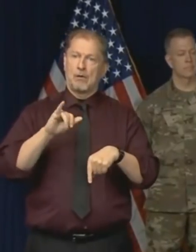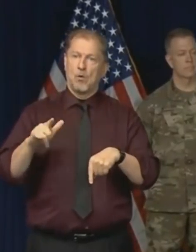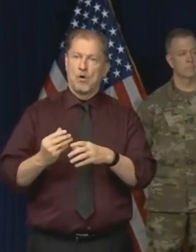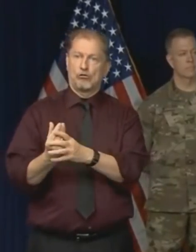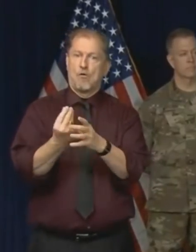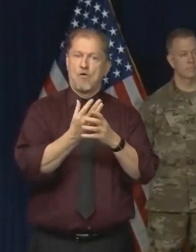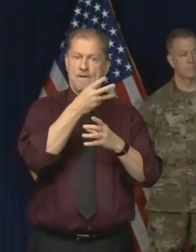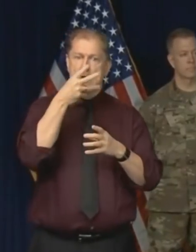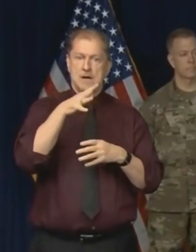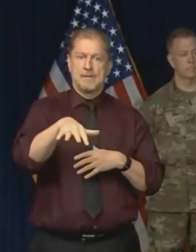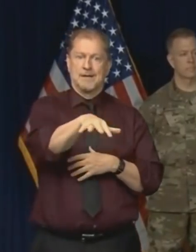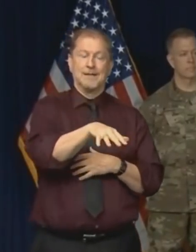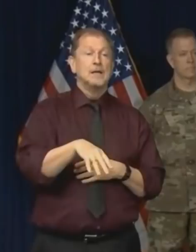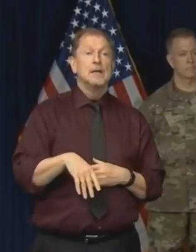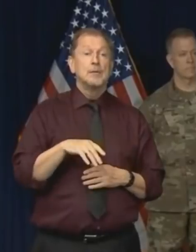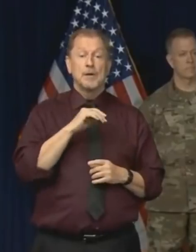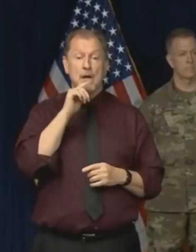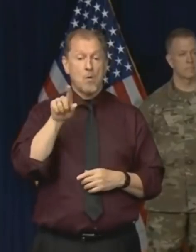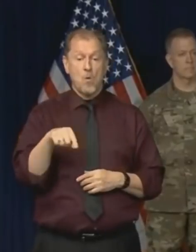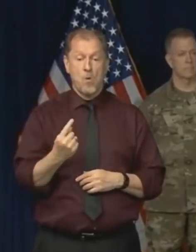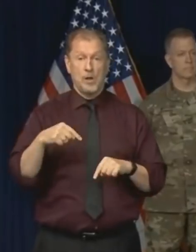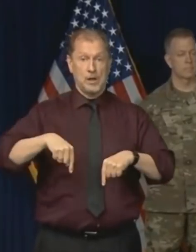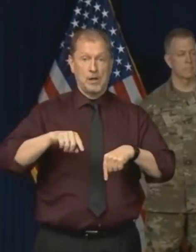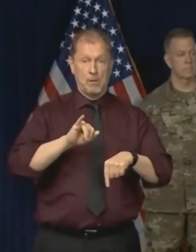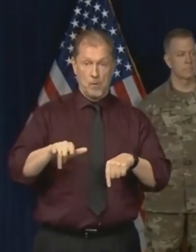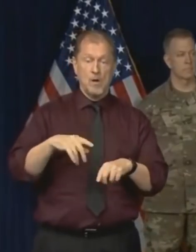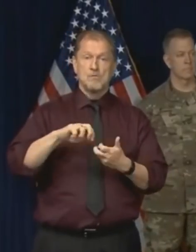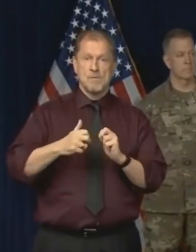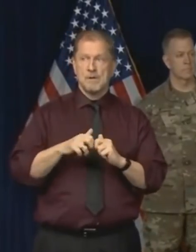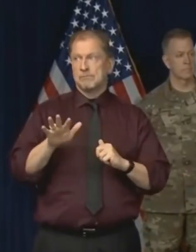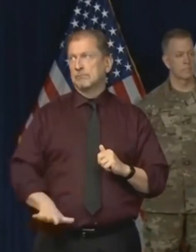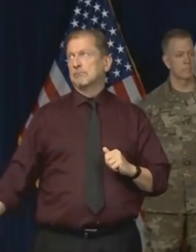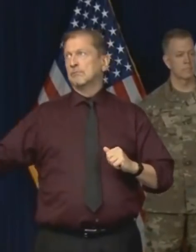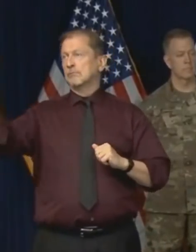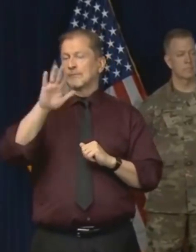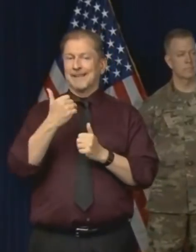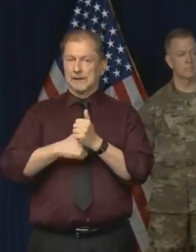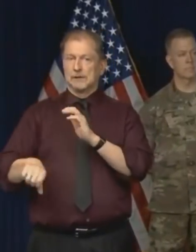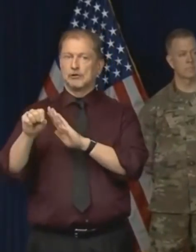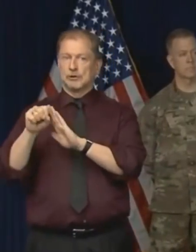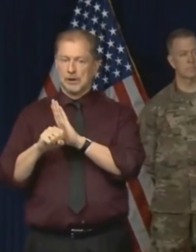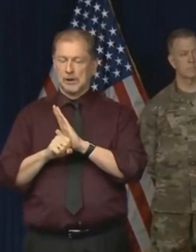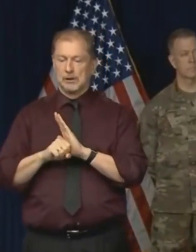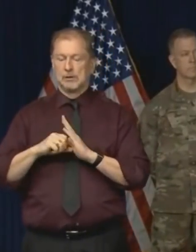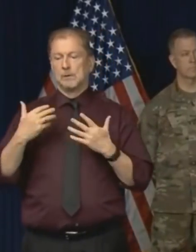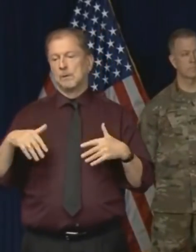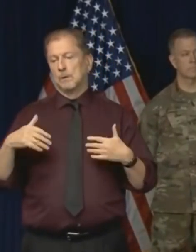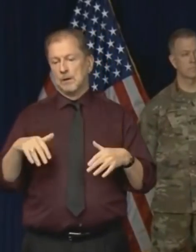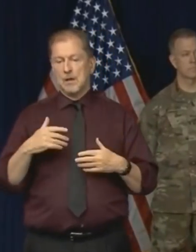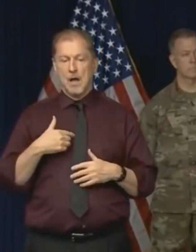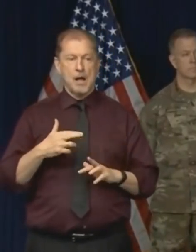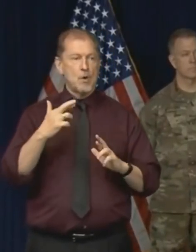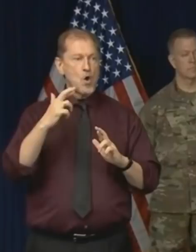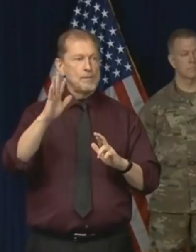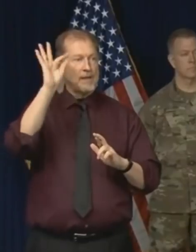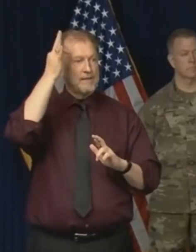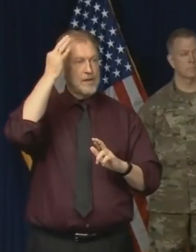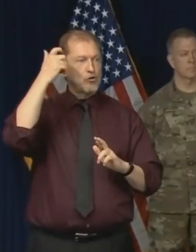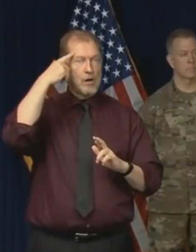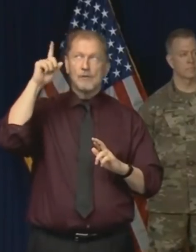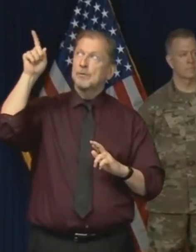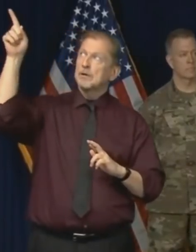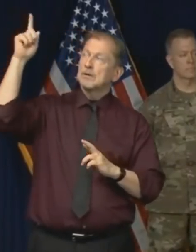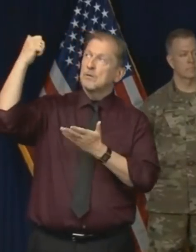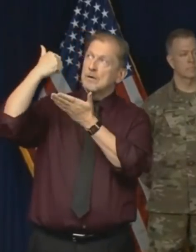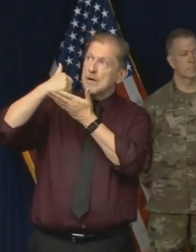So, you know, this is a problem across the board and it's not just a problem for Illinois. It's a problem for every state. I hope that the federal government is able to step in